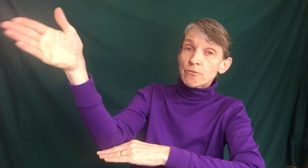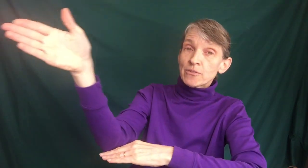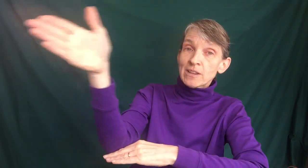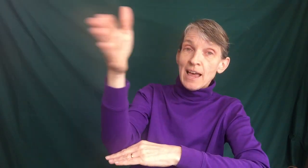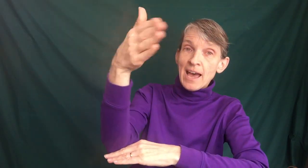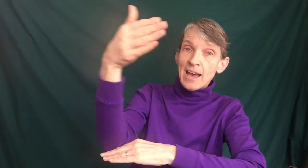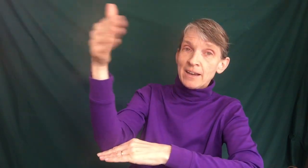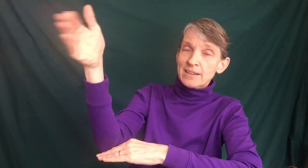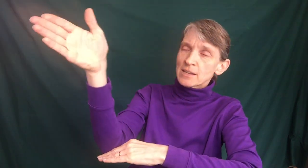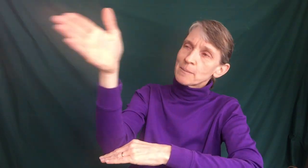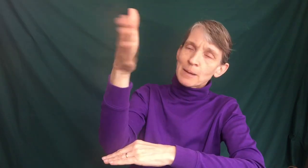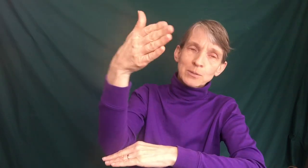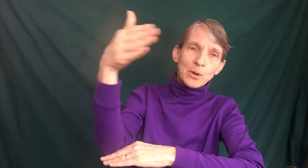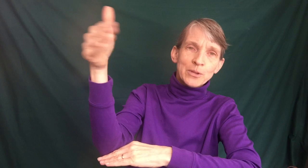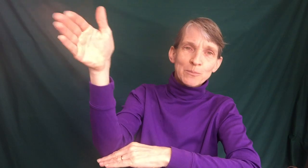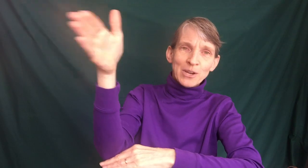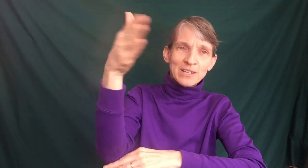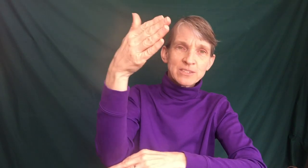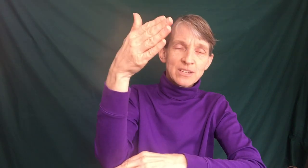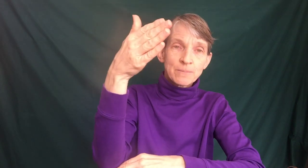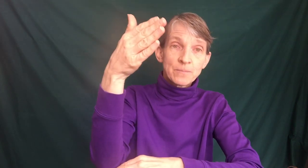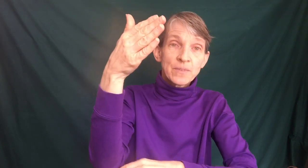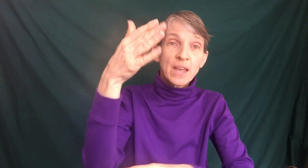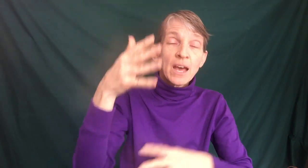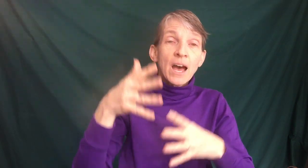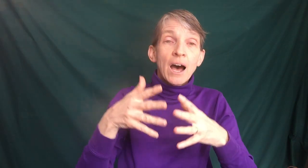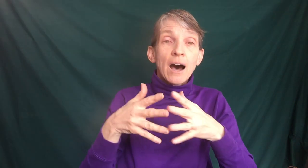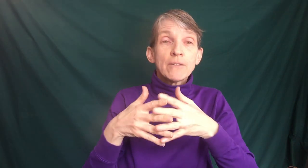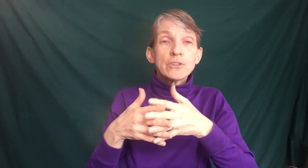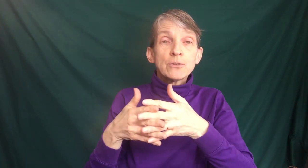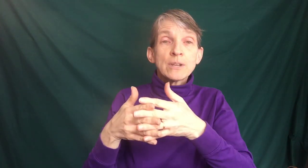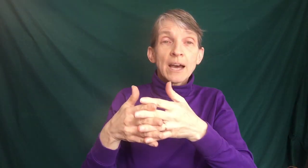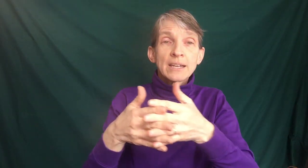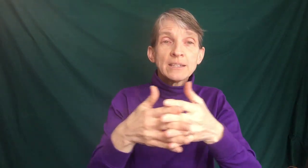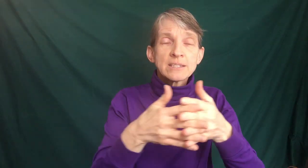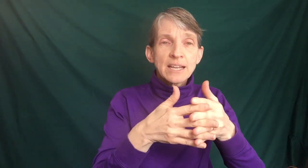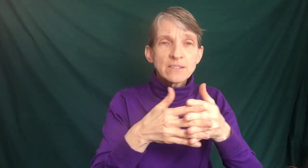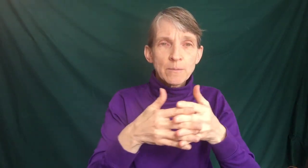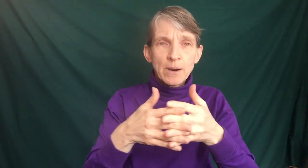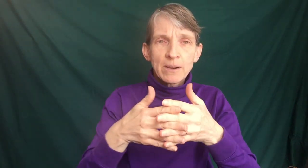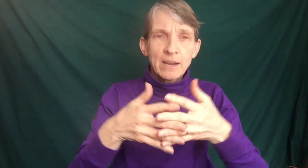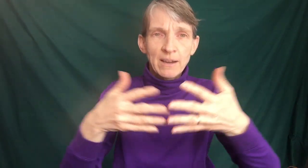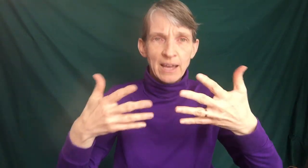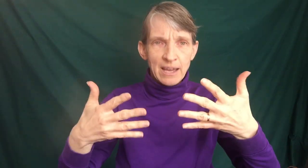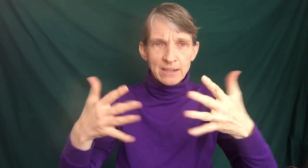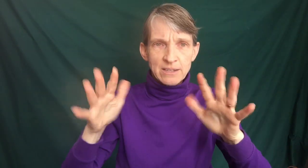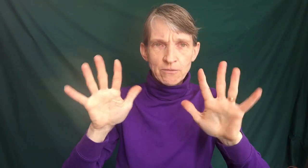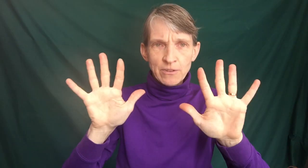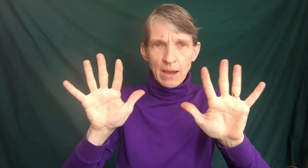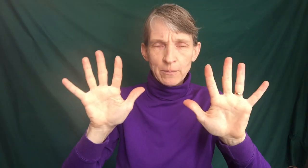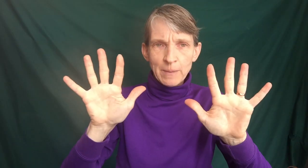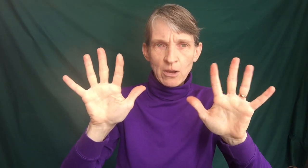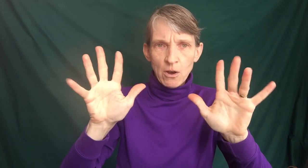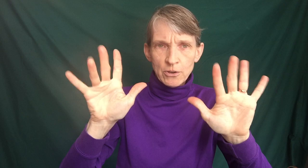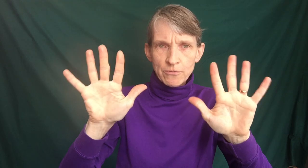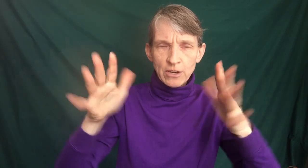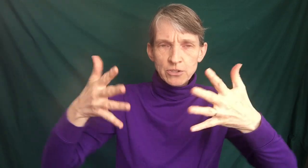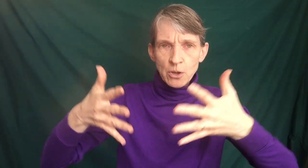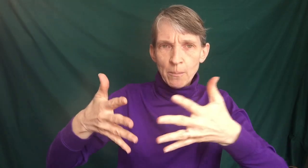flag, you can make a blow in the breeze, of the United States of America. And for that we make all your fingers go